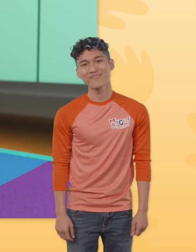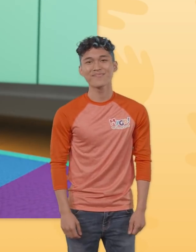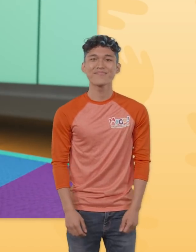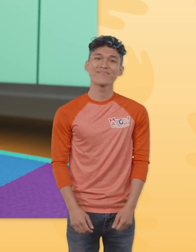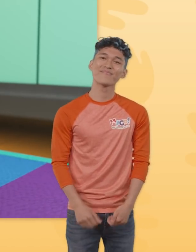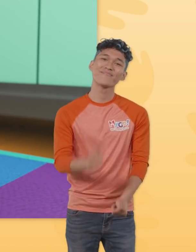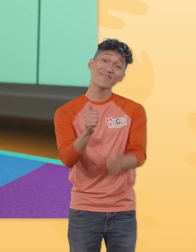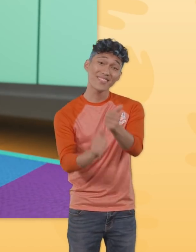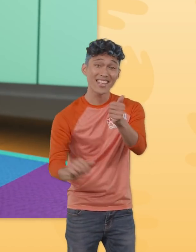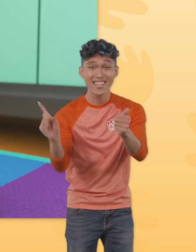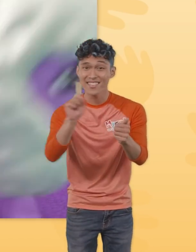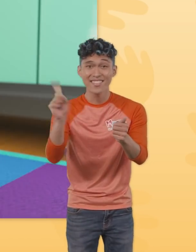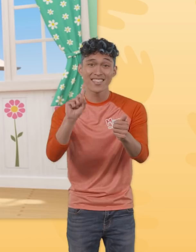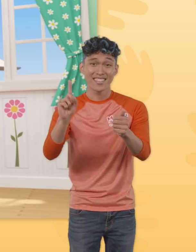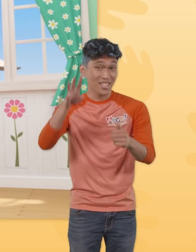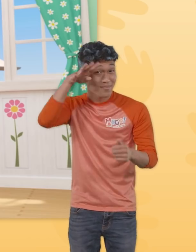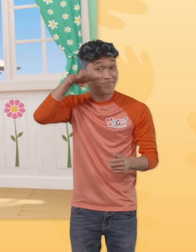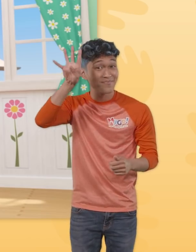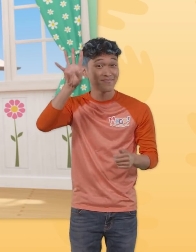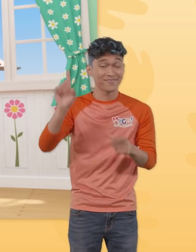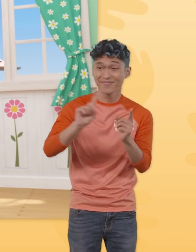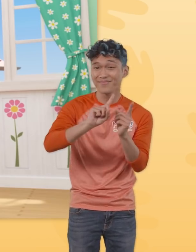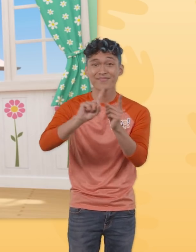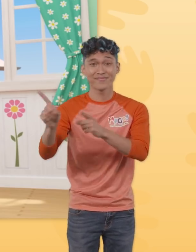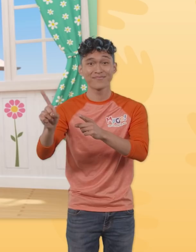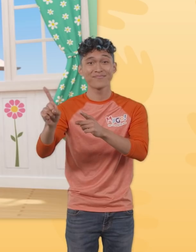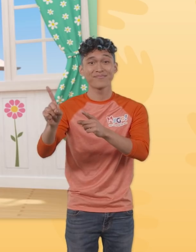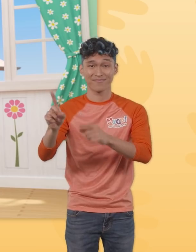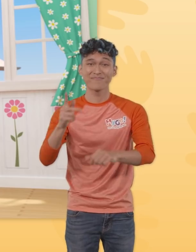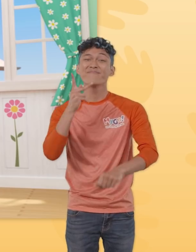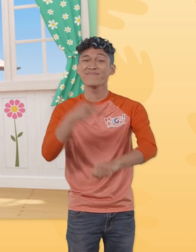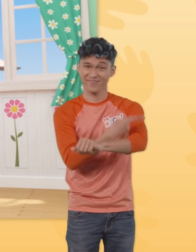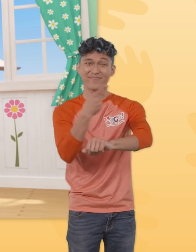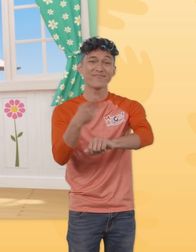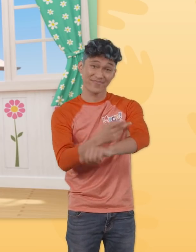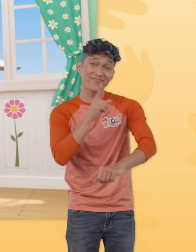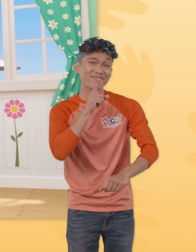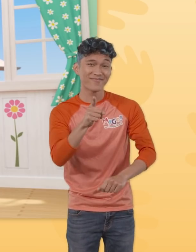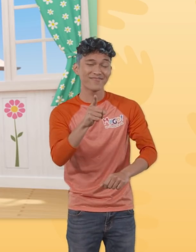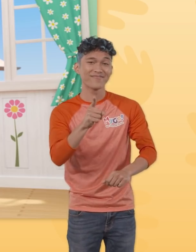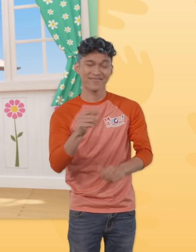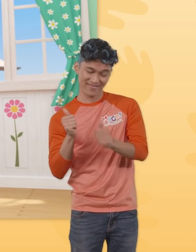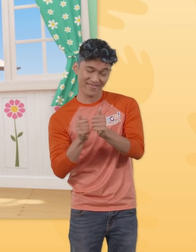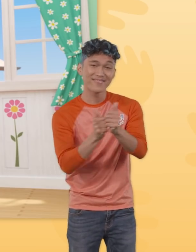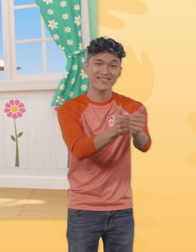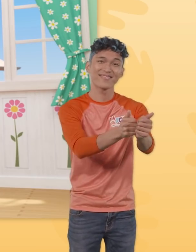Mary was that Mary went The lamb was sure to go